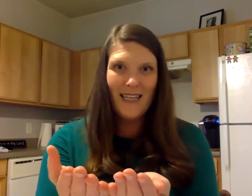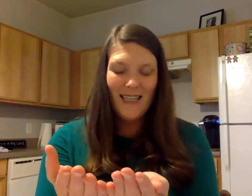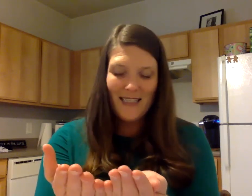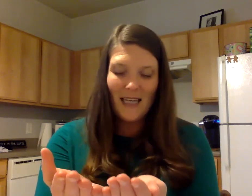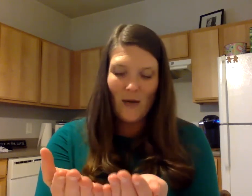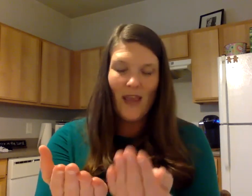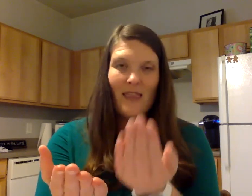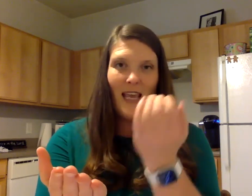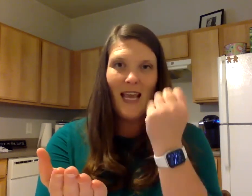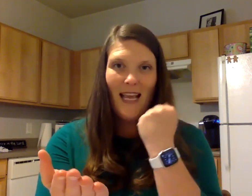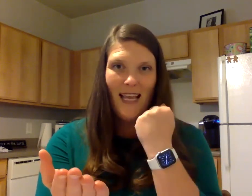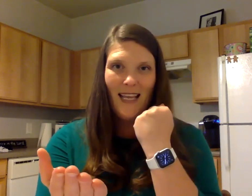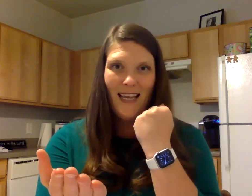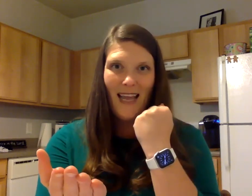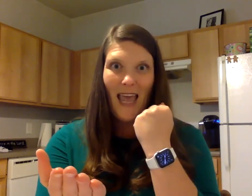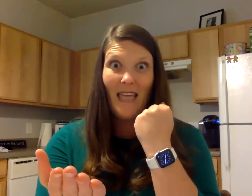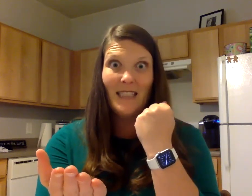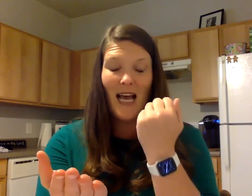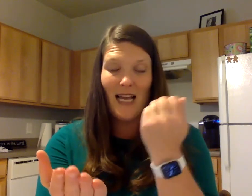Take away thing. Add time.